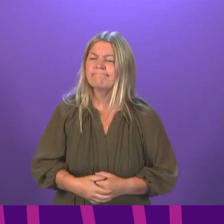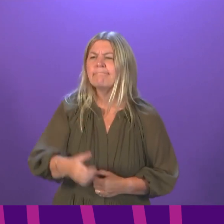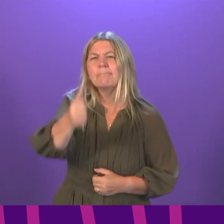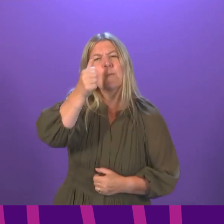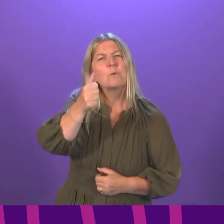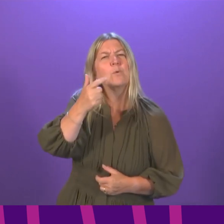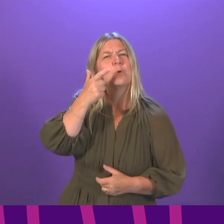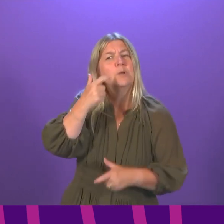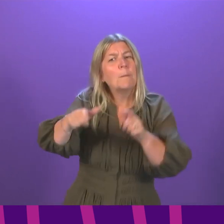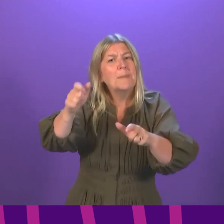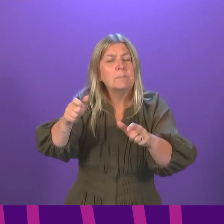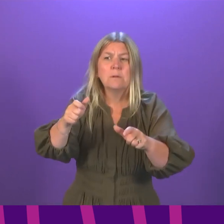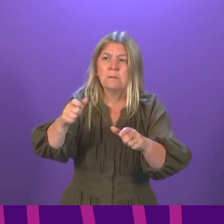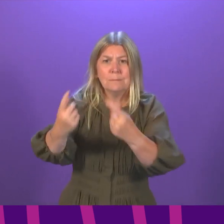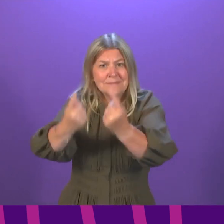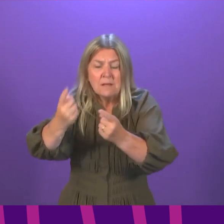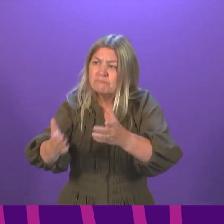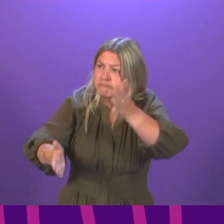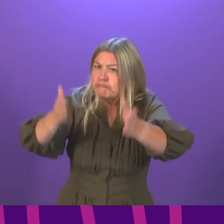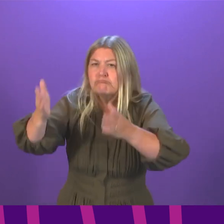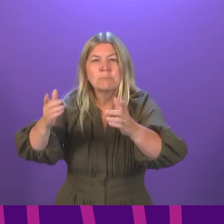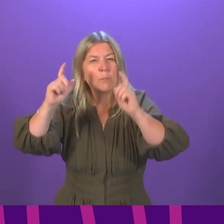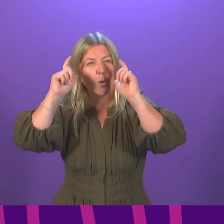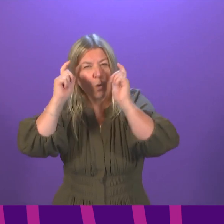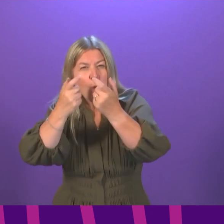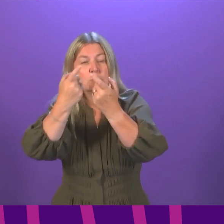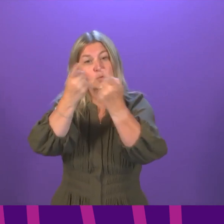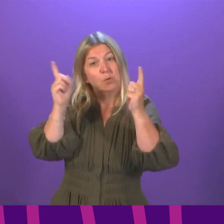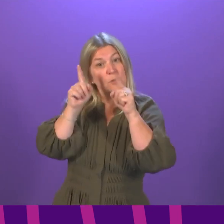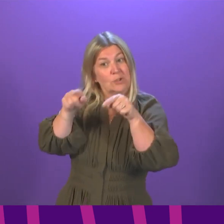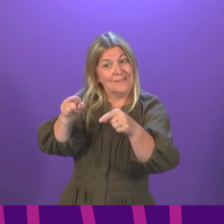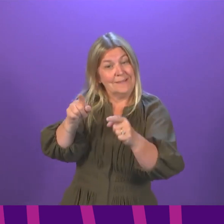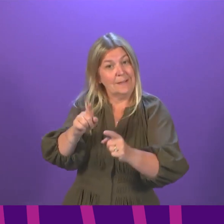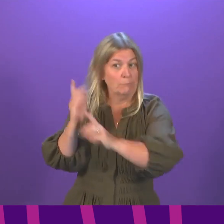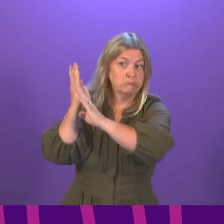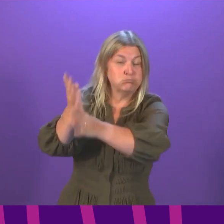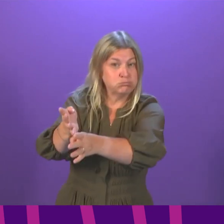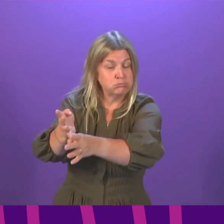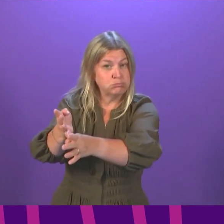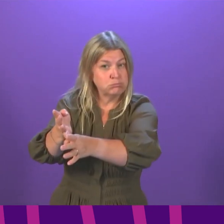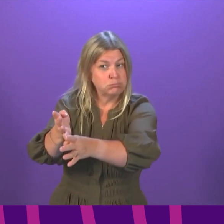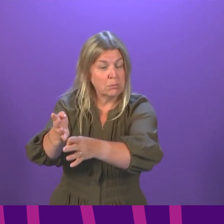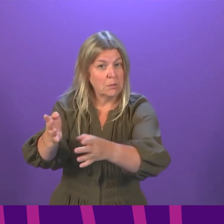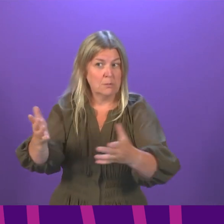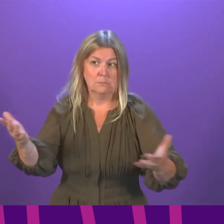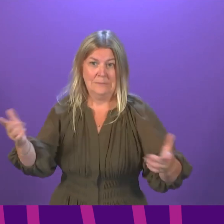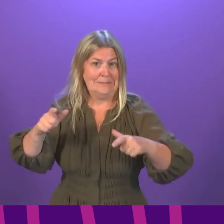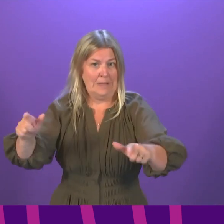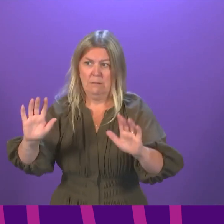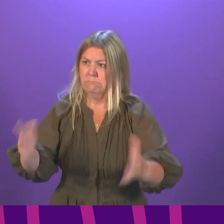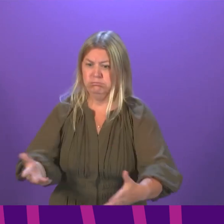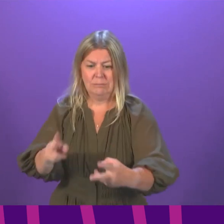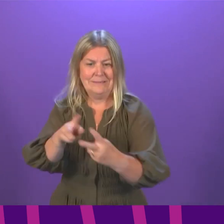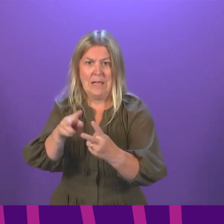vaccinated by the time colleges and universities are due to resume in just a matter of weeks. Many college courses, in particular, require